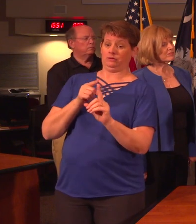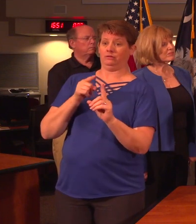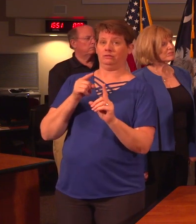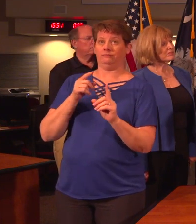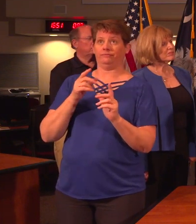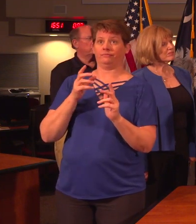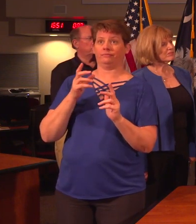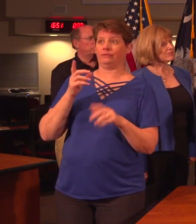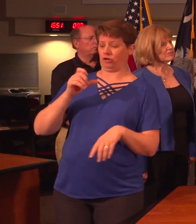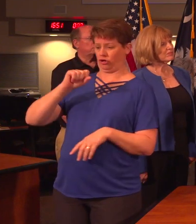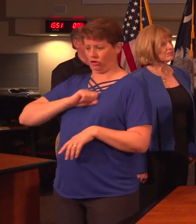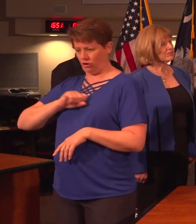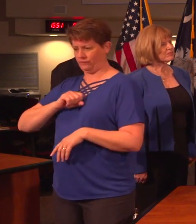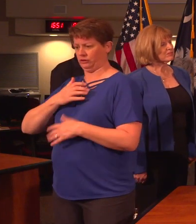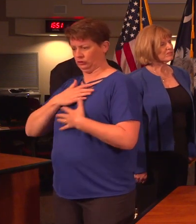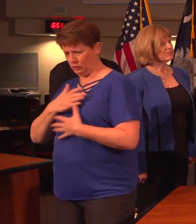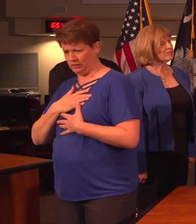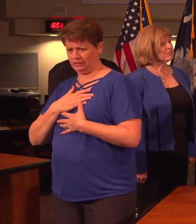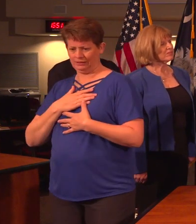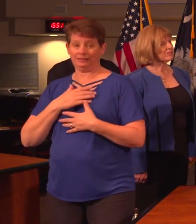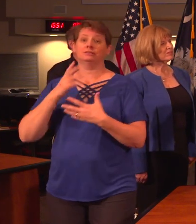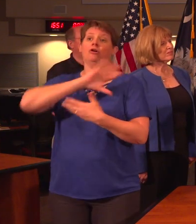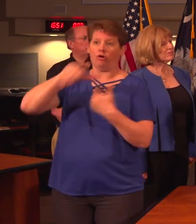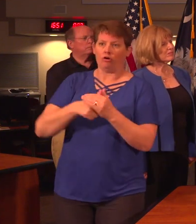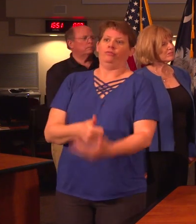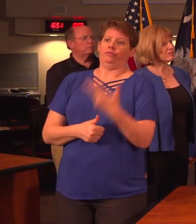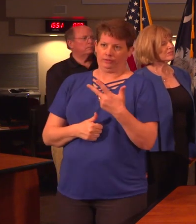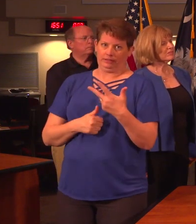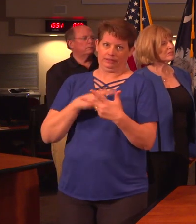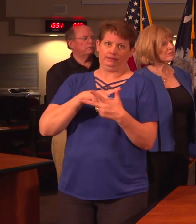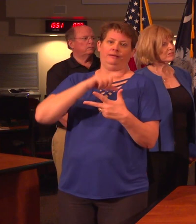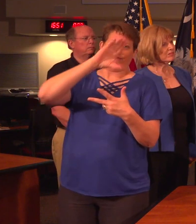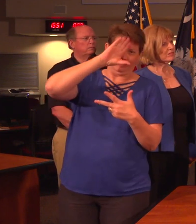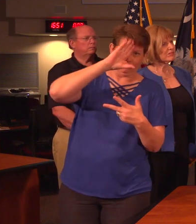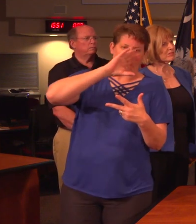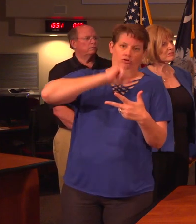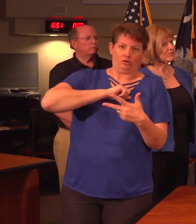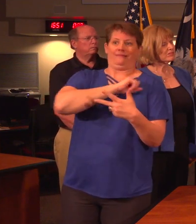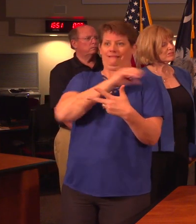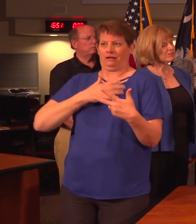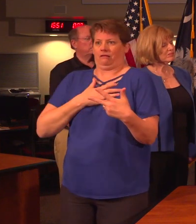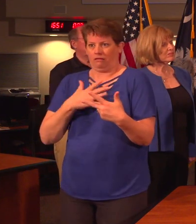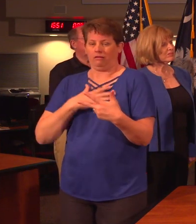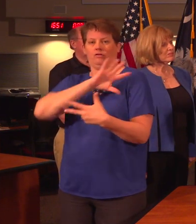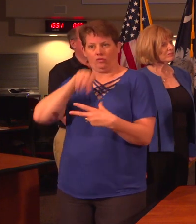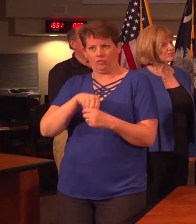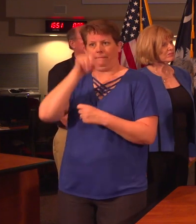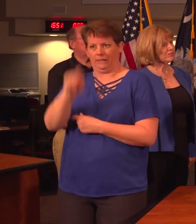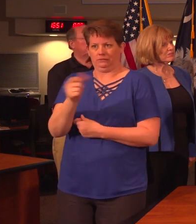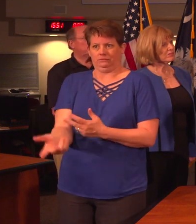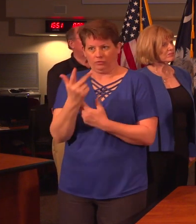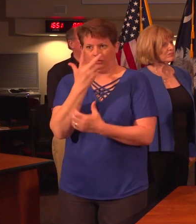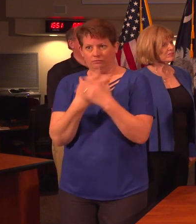cough or shortness of breath or fever. It is cough and shortness of breath and fever. It's that compilation of symptoms